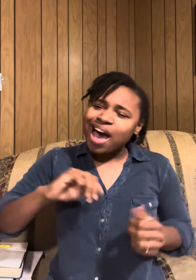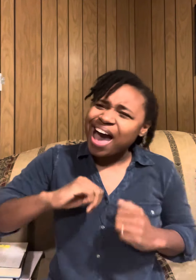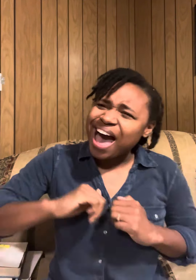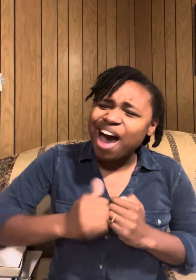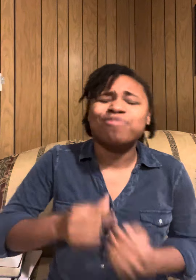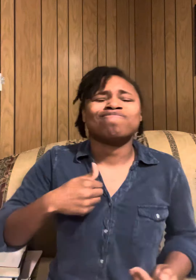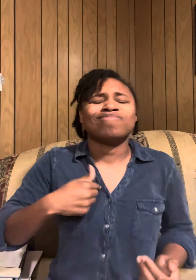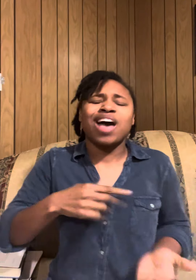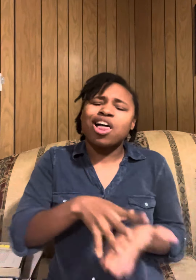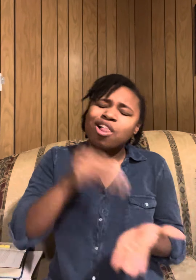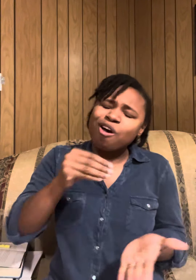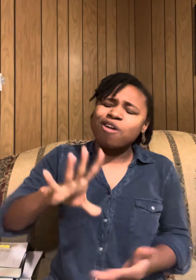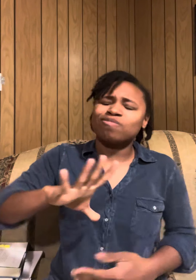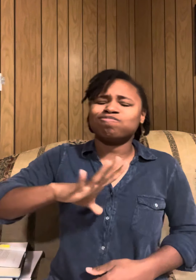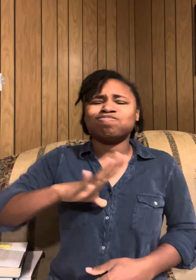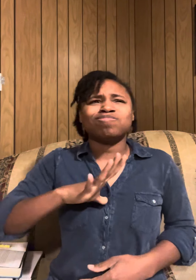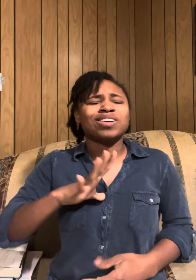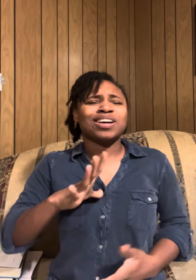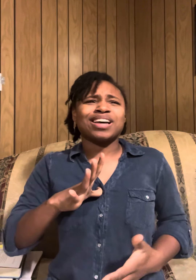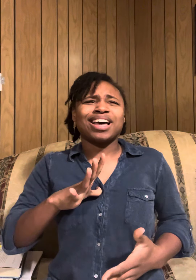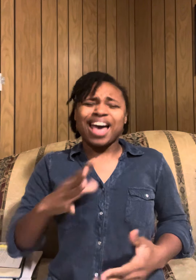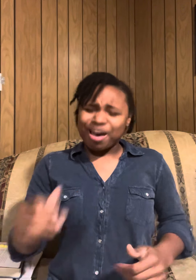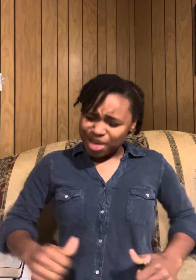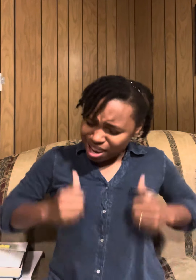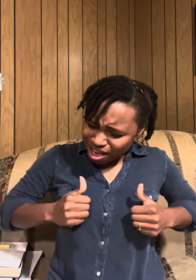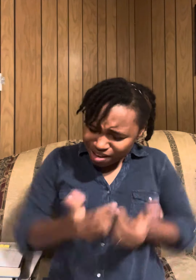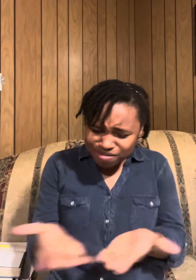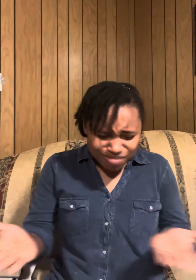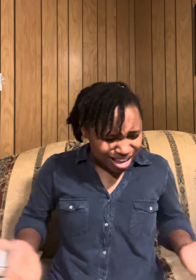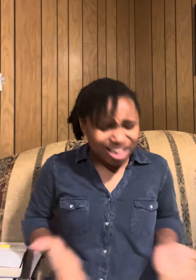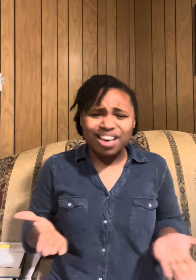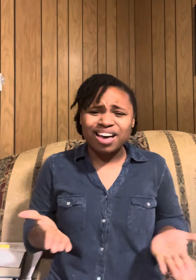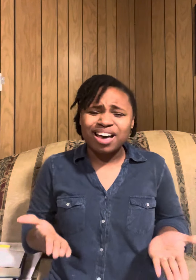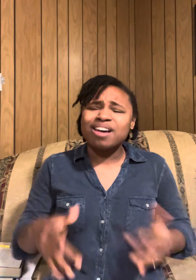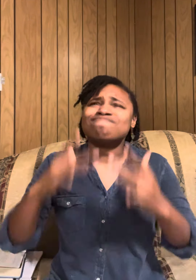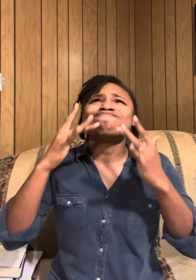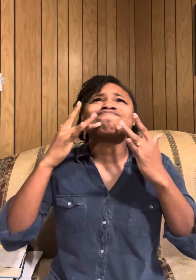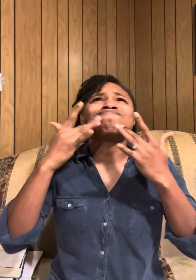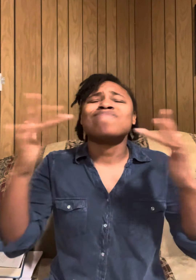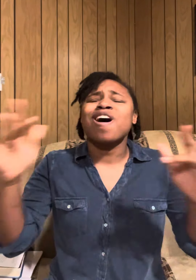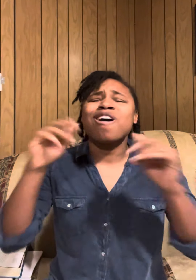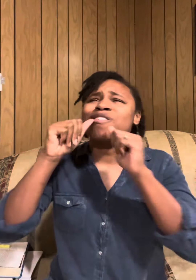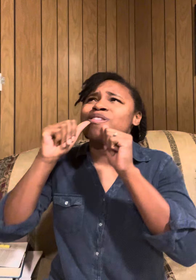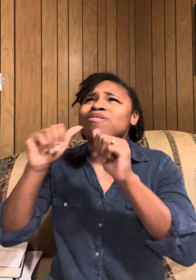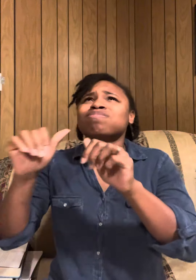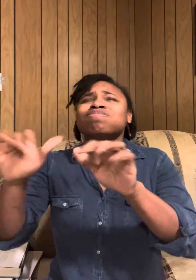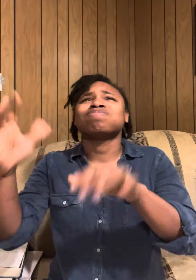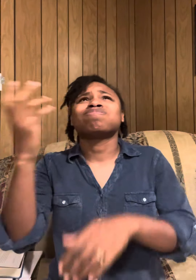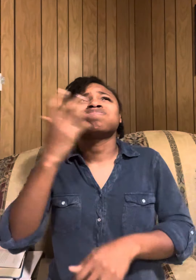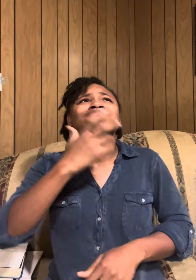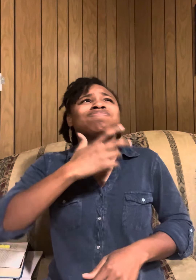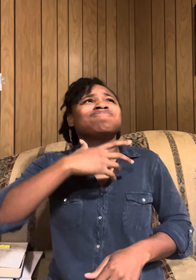learn It's nothing short of a miracle, I'm here